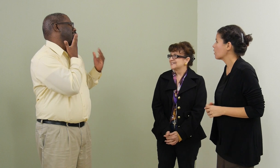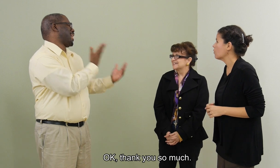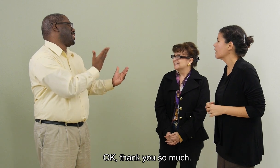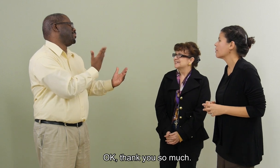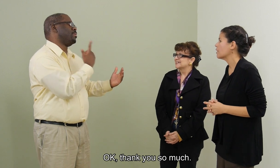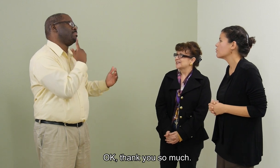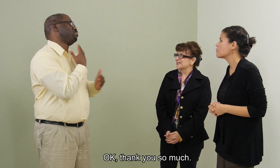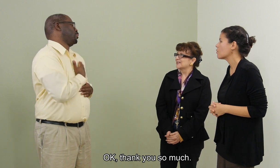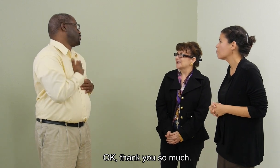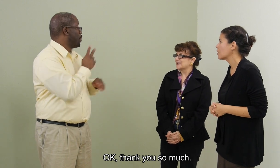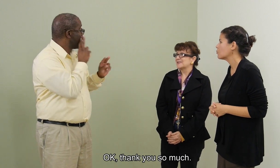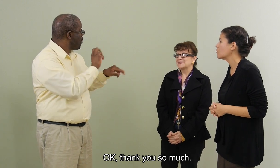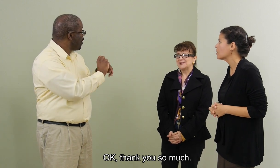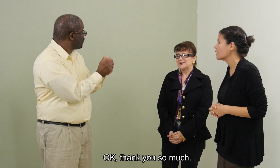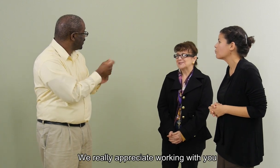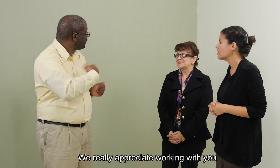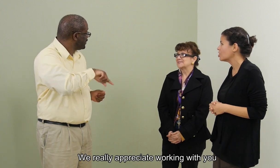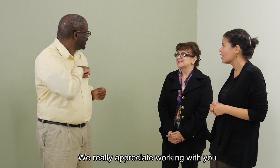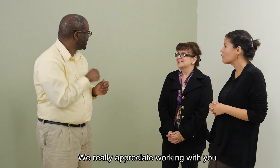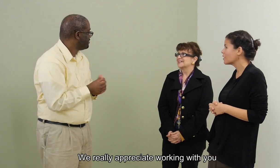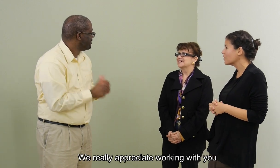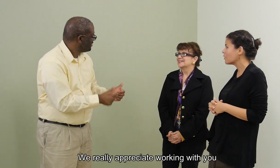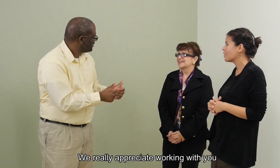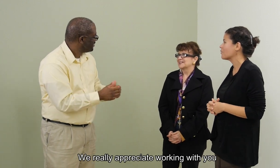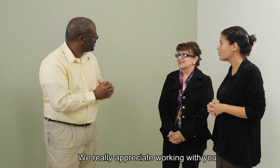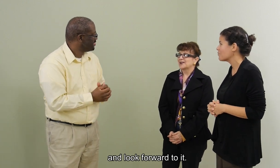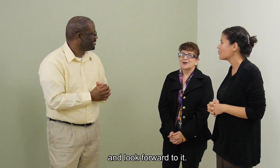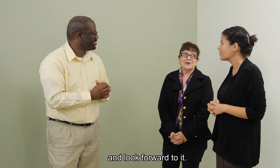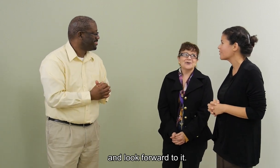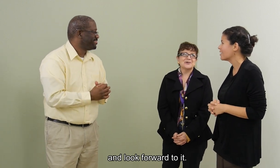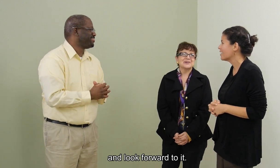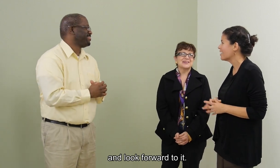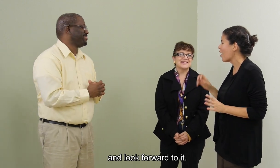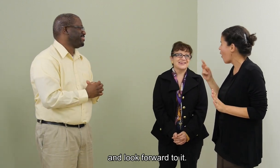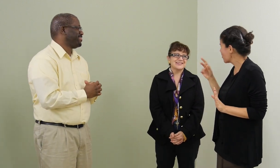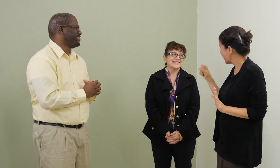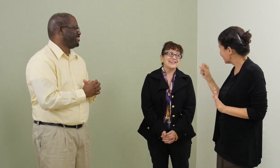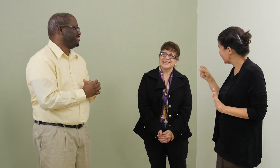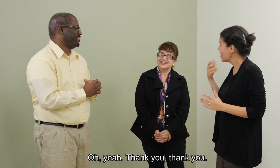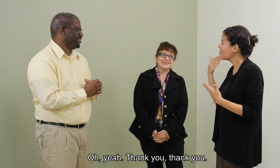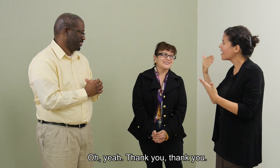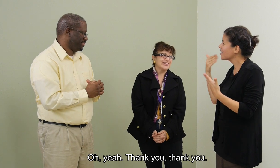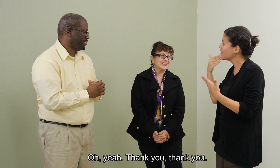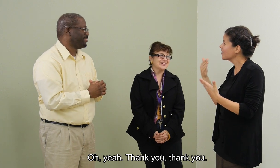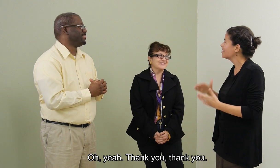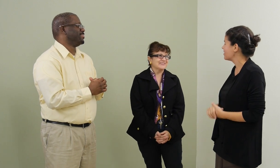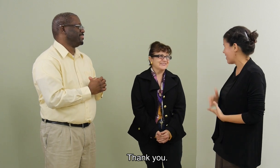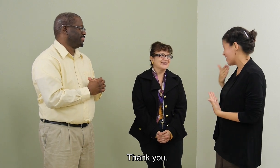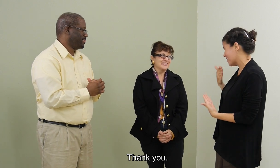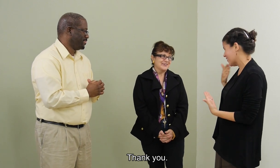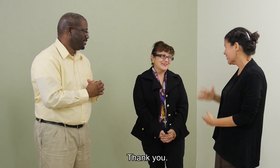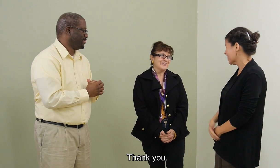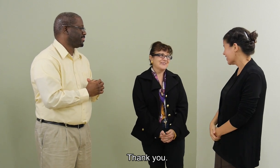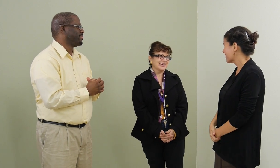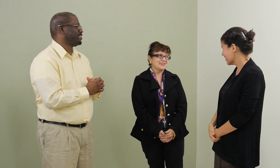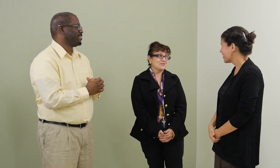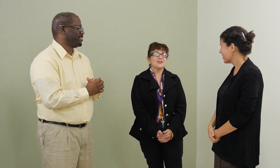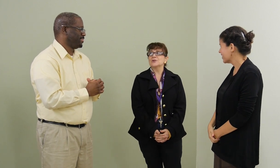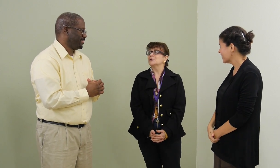Okay. Thank you so much. We really appreciate working with you. look forward to it. yeah. Thank you. Thank you. Thank you. Okay. You're very